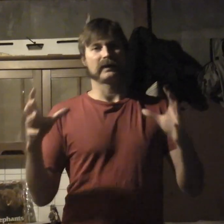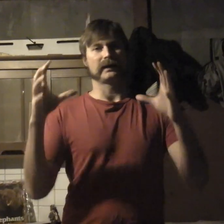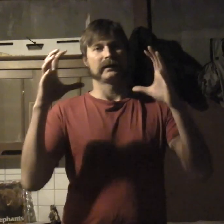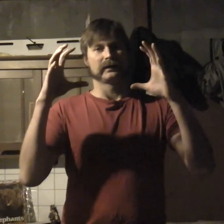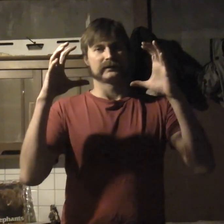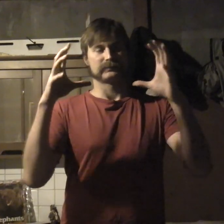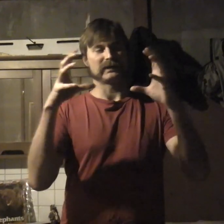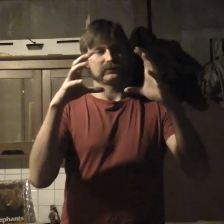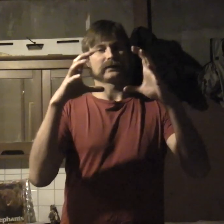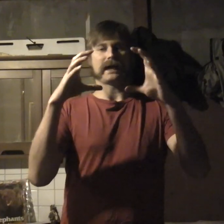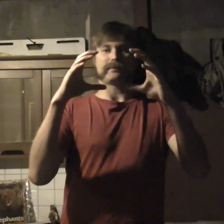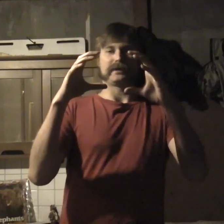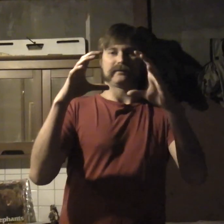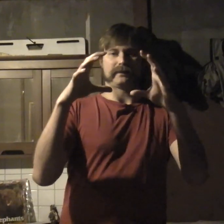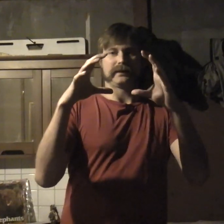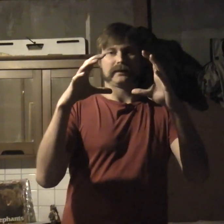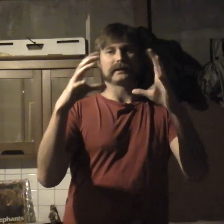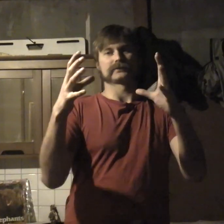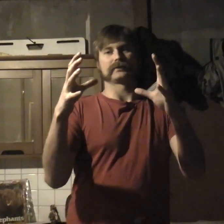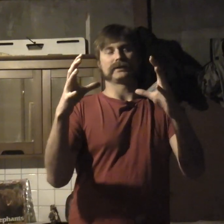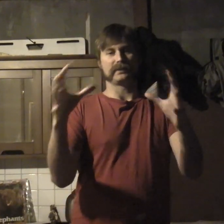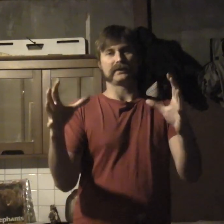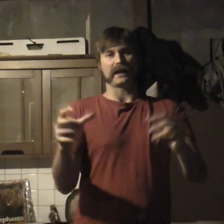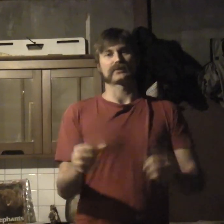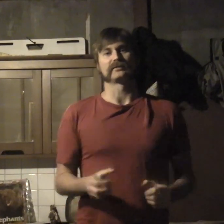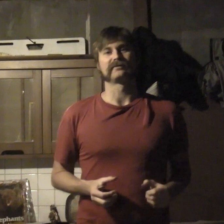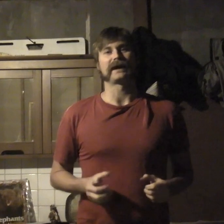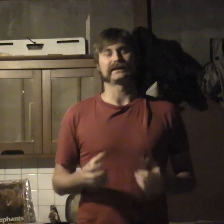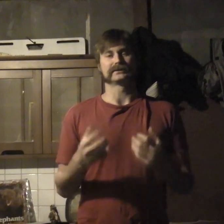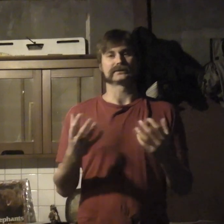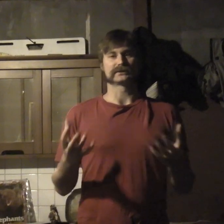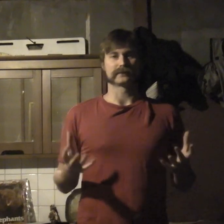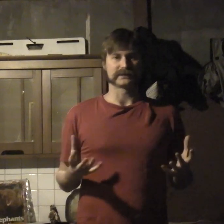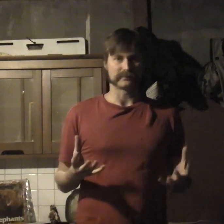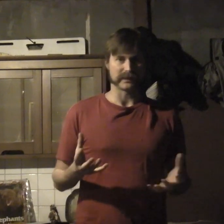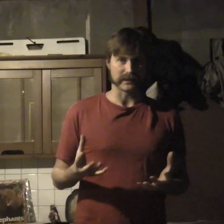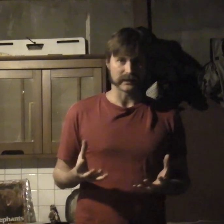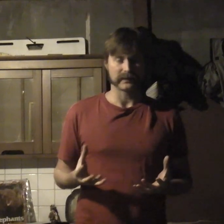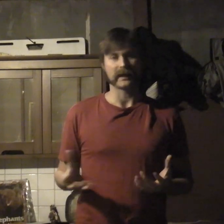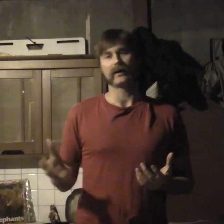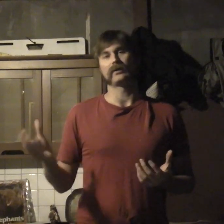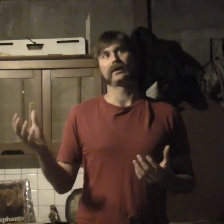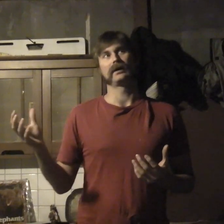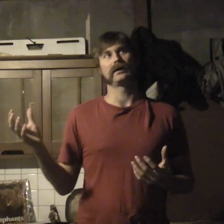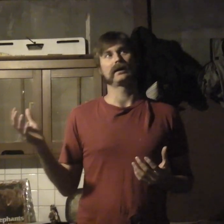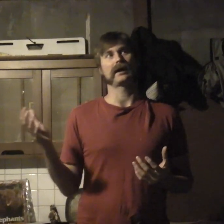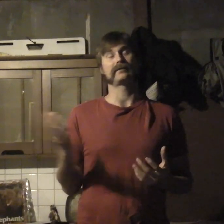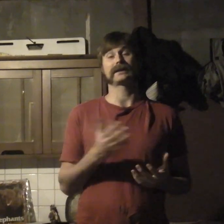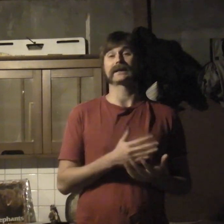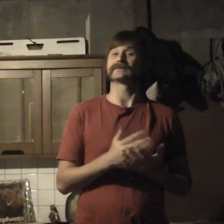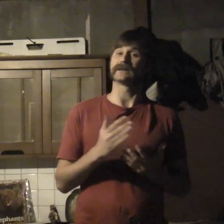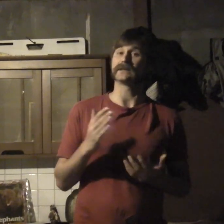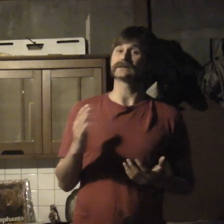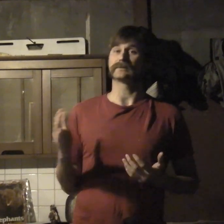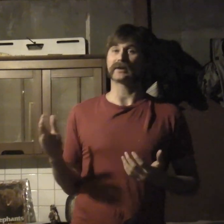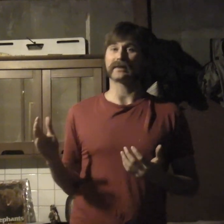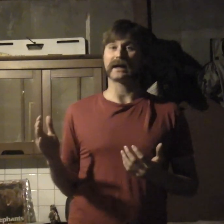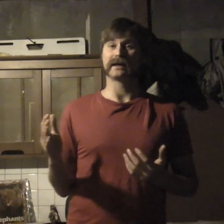that special gaming event that's going to be the actual finals is going to be. Now, I've had lots of ideas about that.